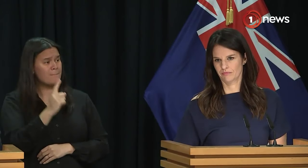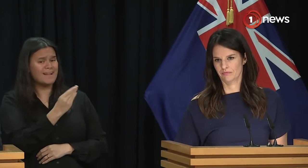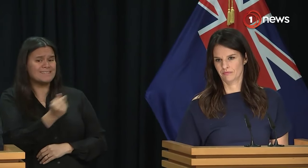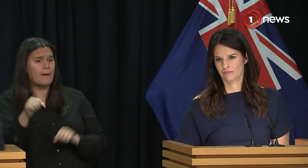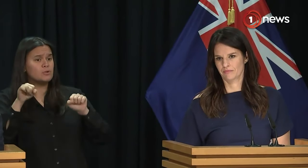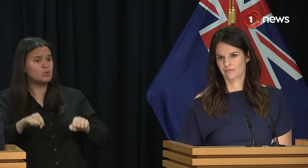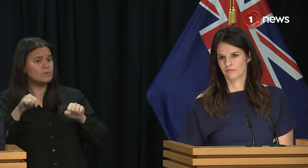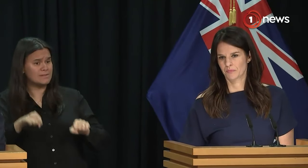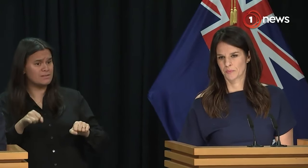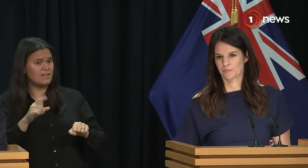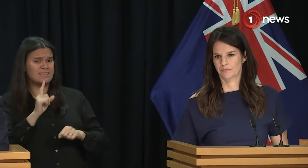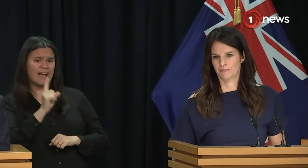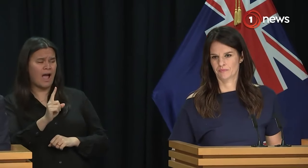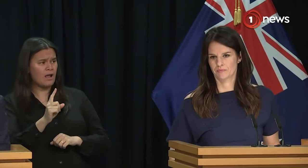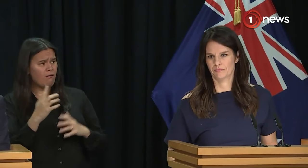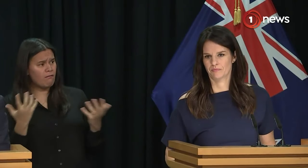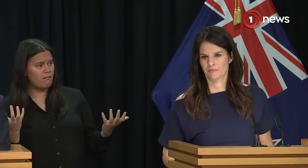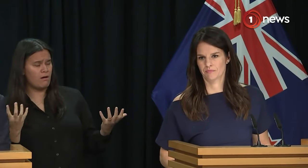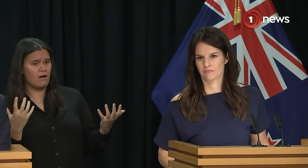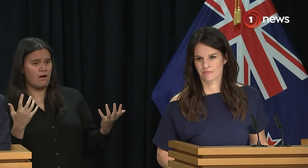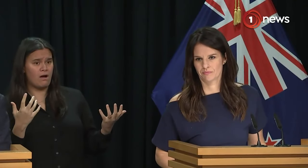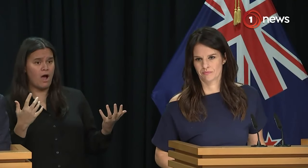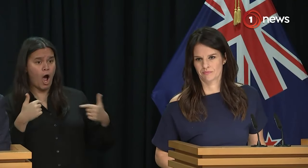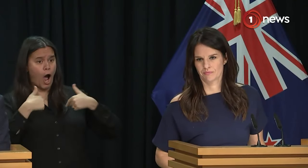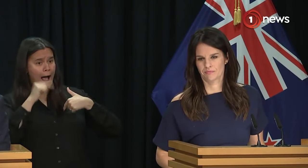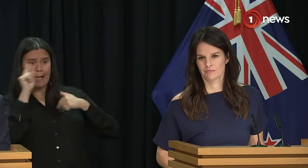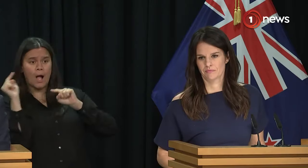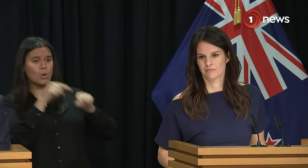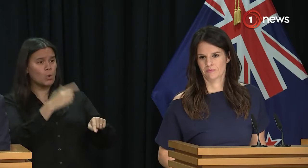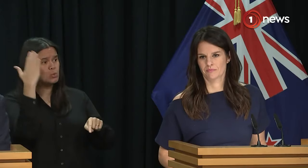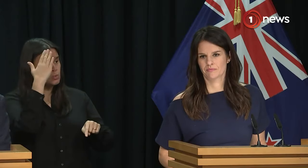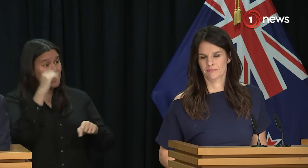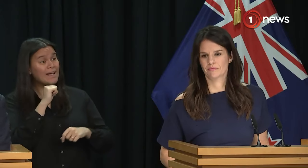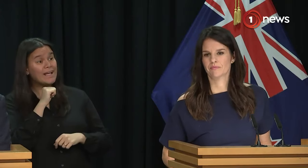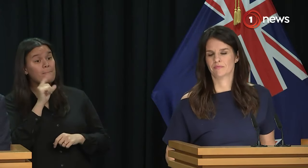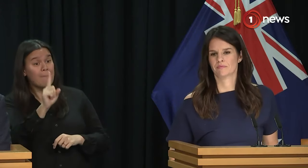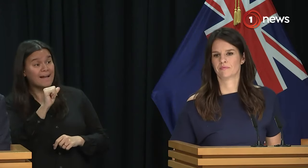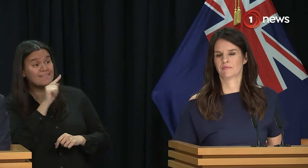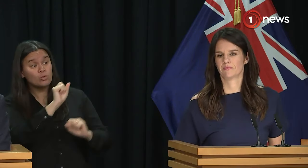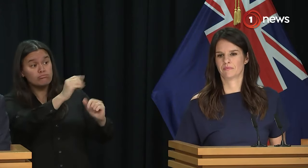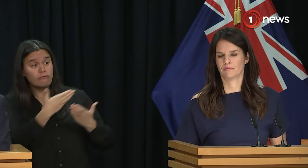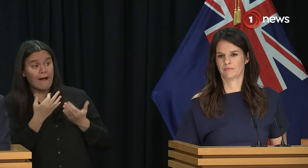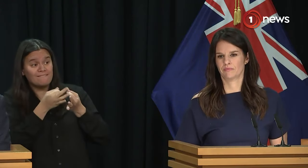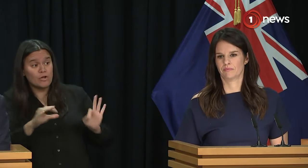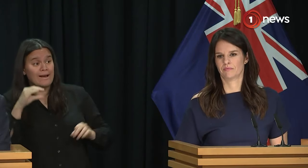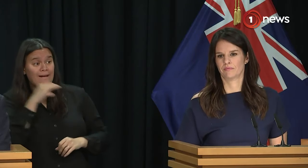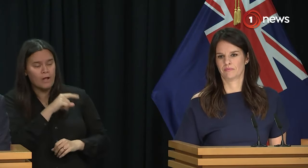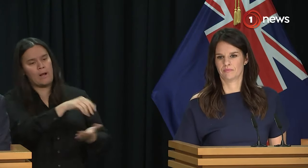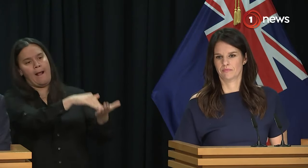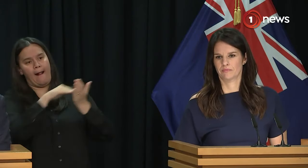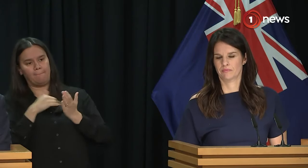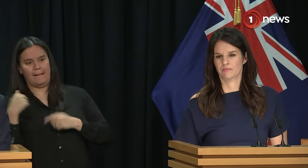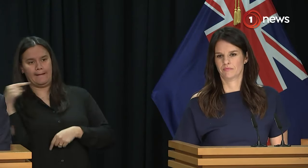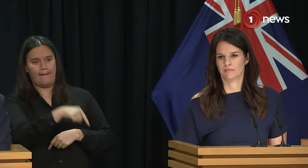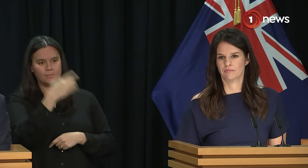who said that those school lunches, they bring out the rangatahi and the cohorts into kura, it lessens anxiety,